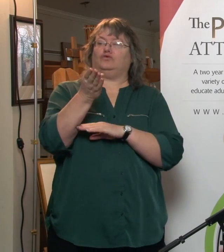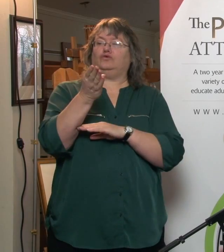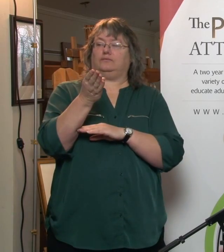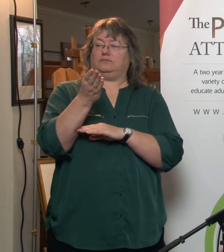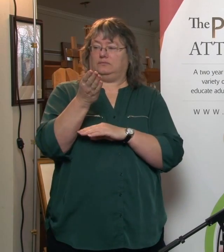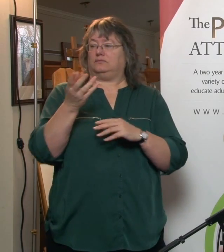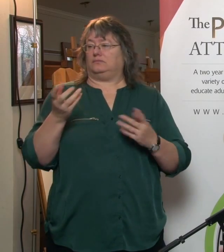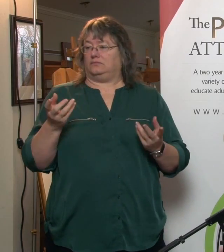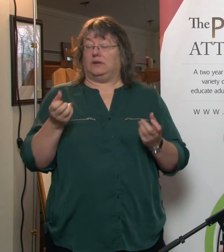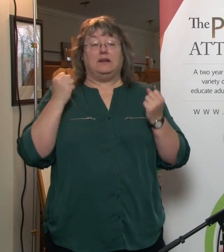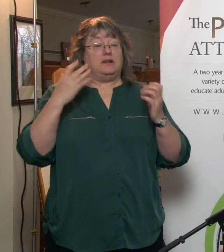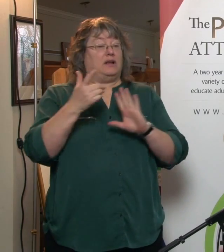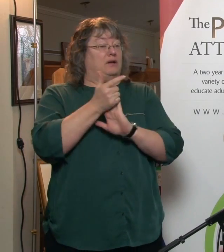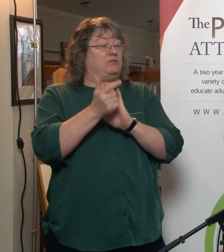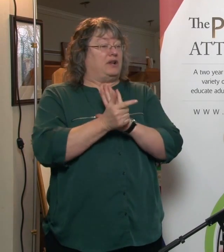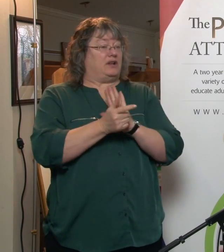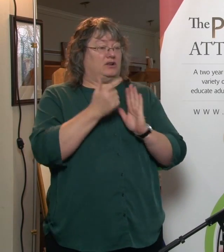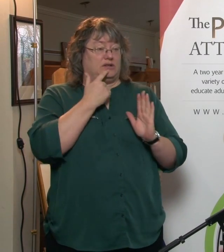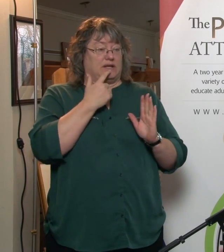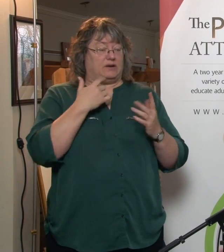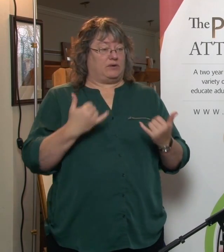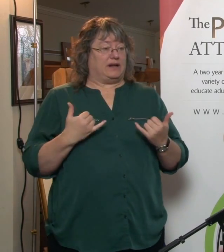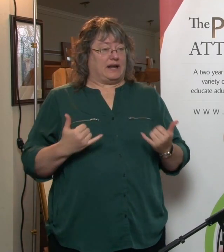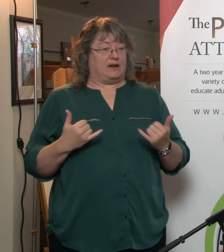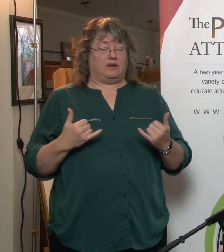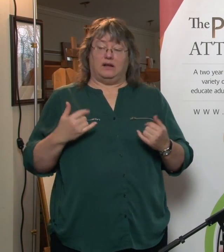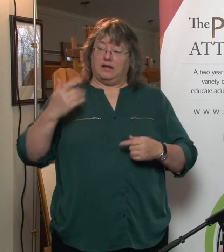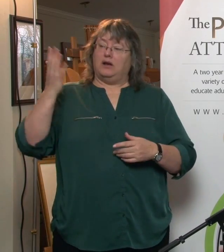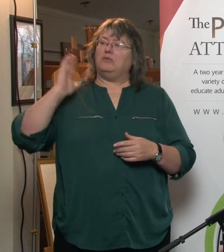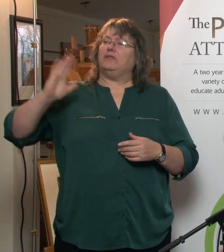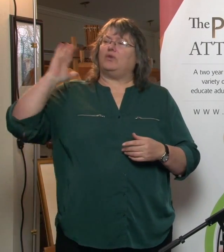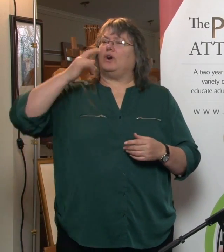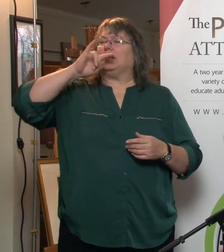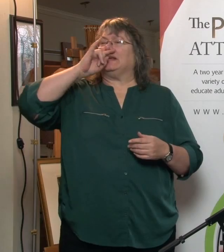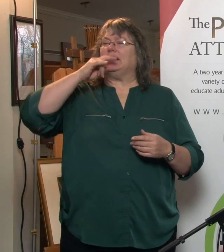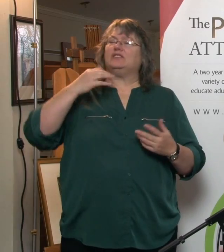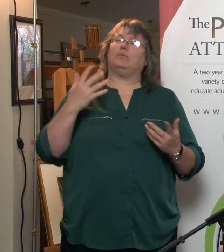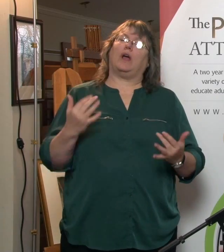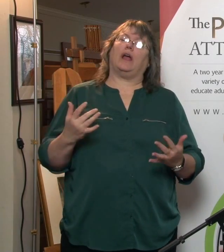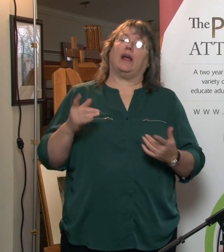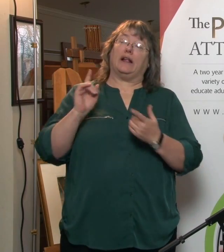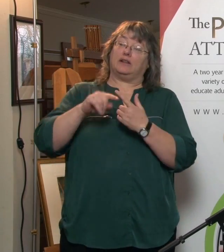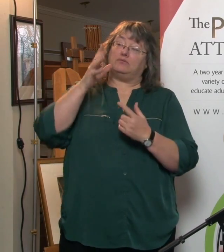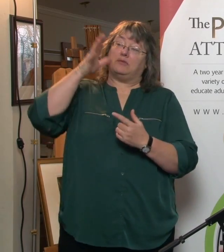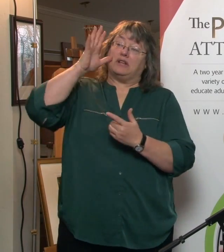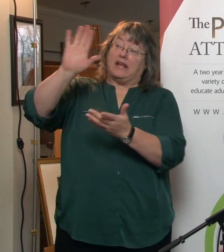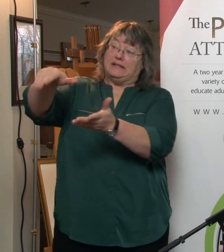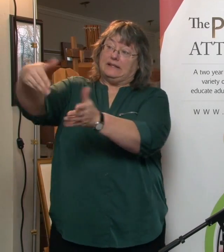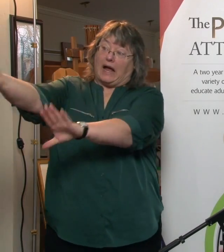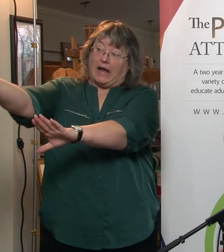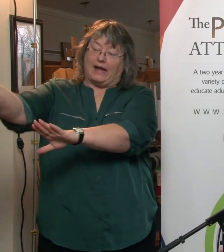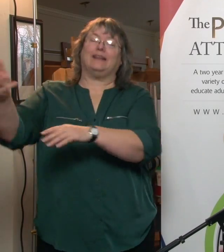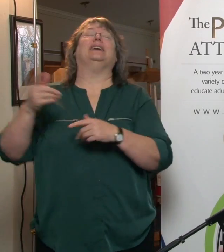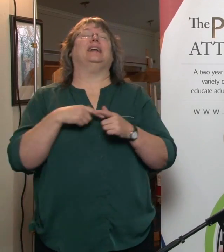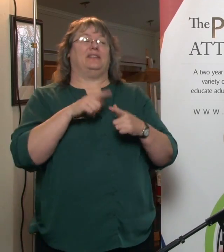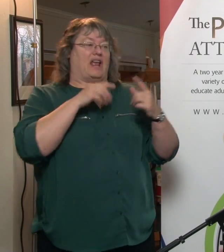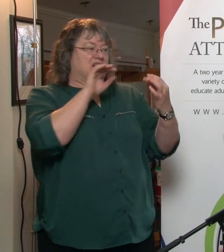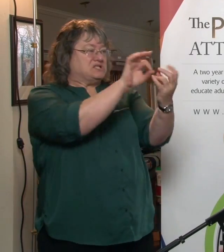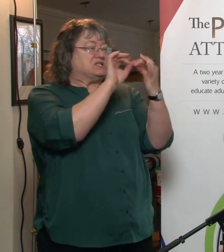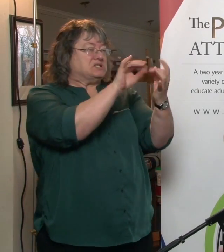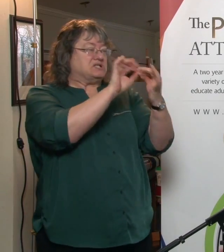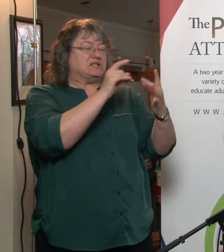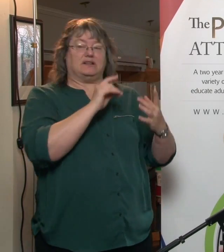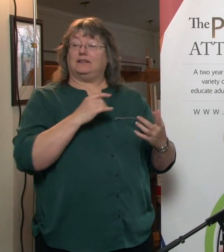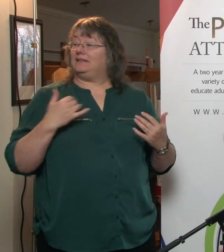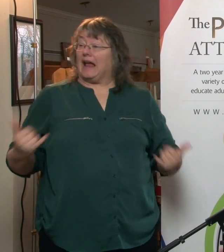And a lot of lawyers are saying the kids used to wait till mom and dad died. They at least had the courtesy to do that.